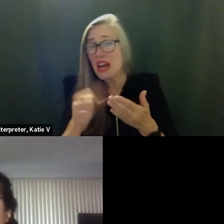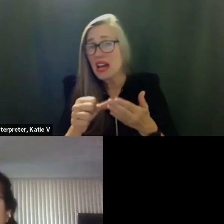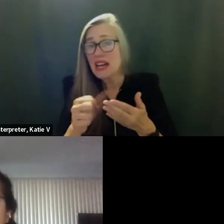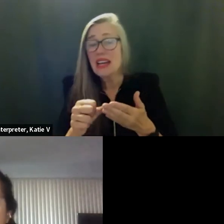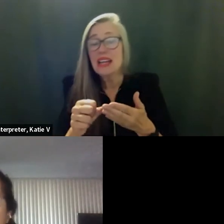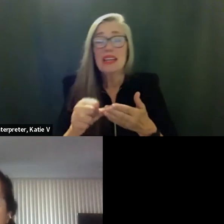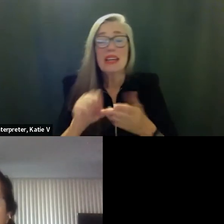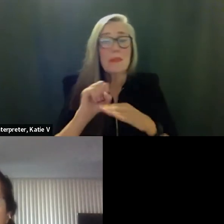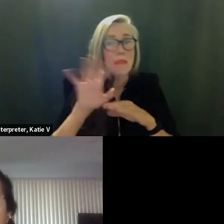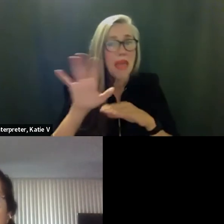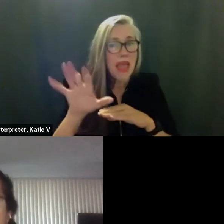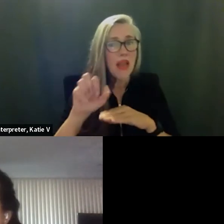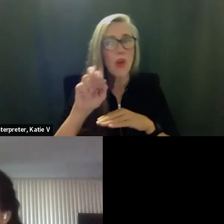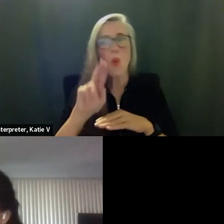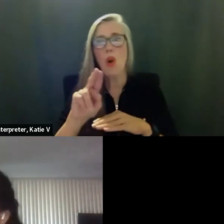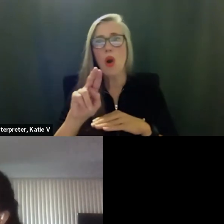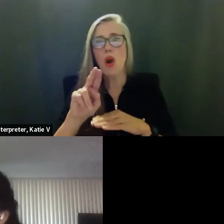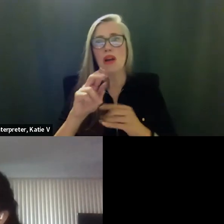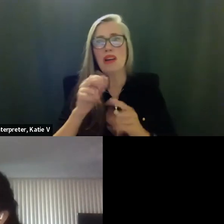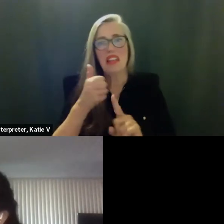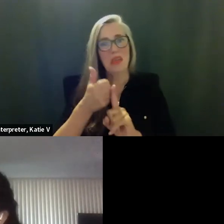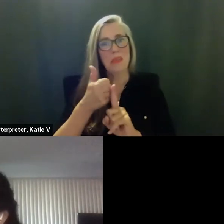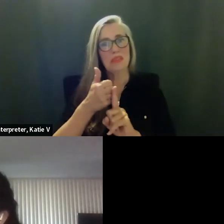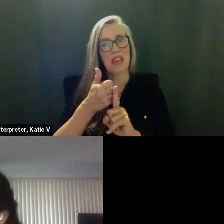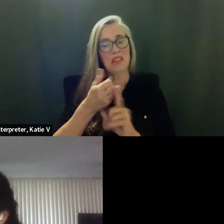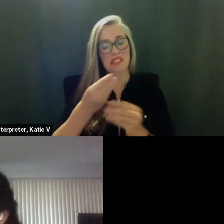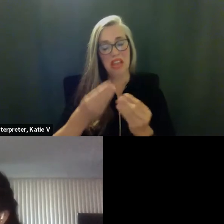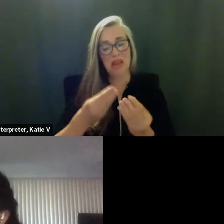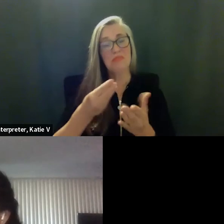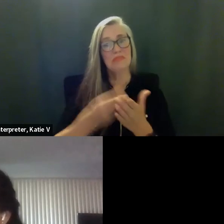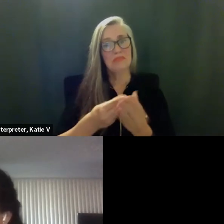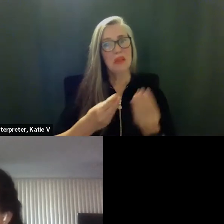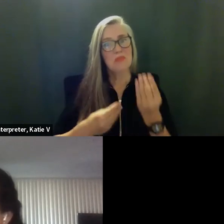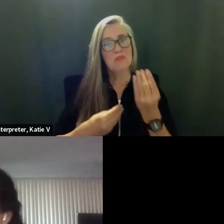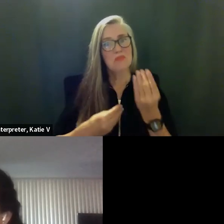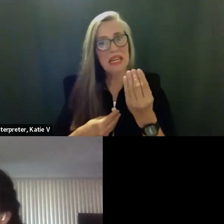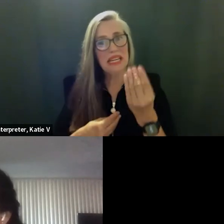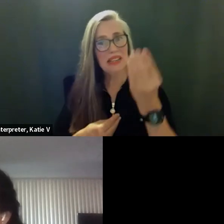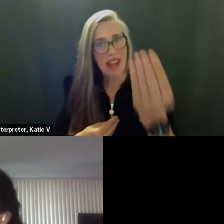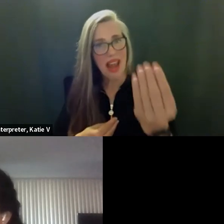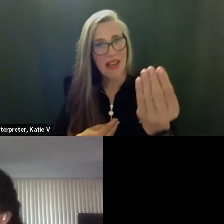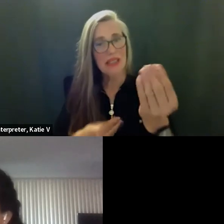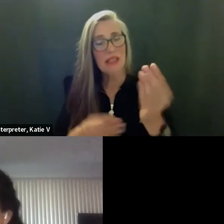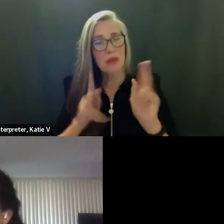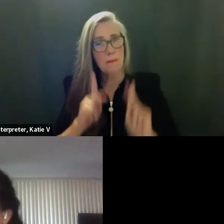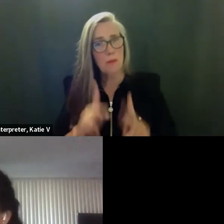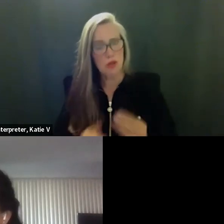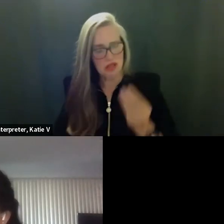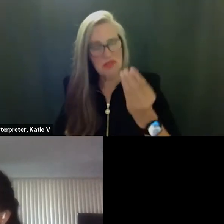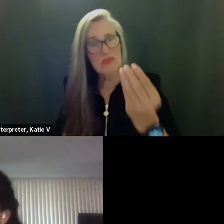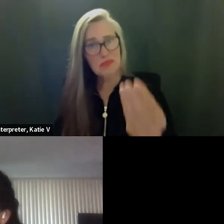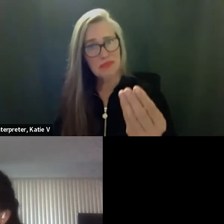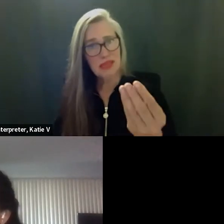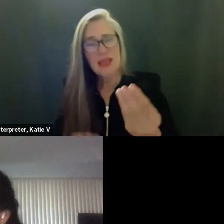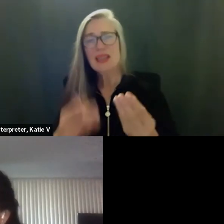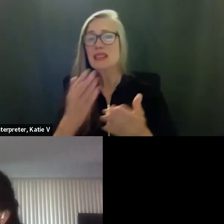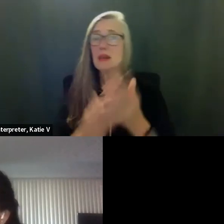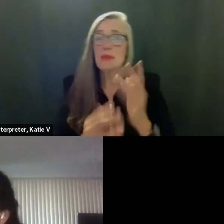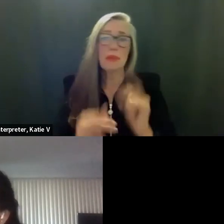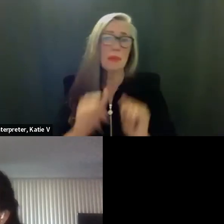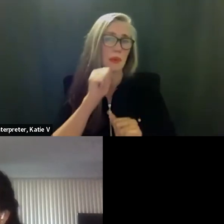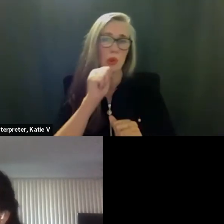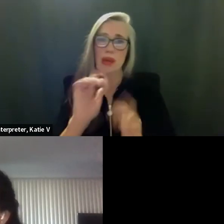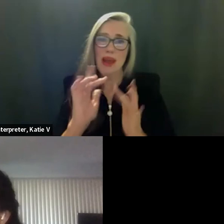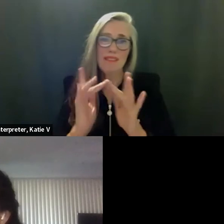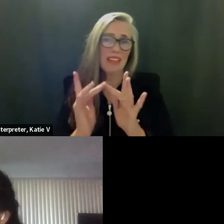or fax and such um so i appreciate that and certainly um are am in favor of